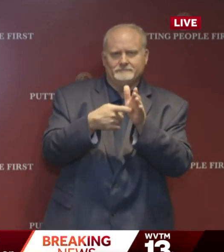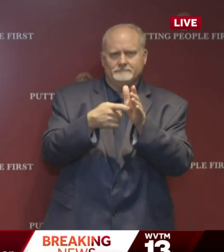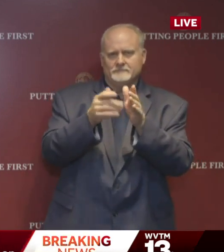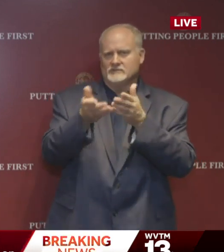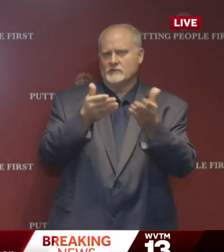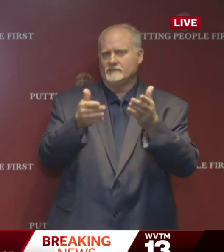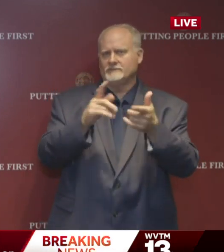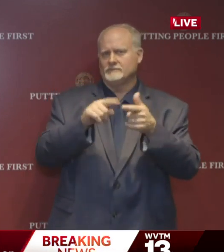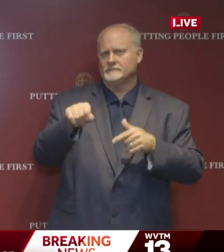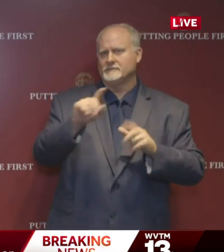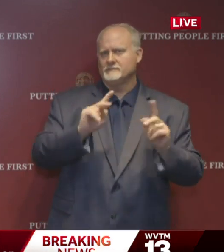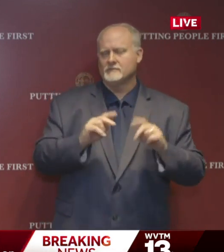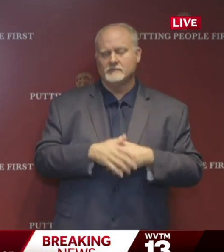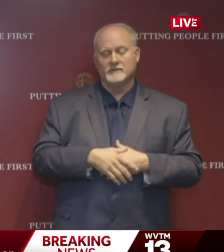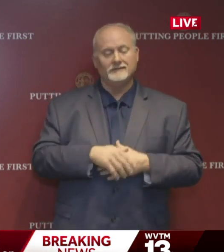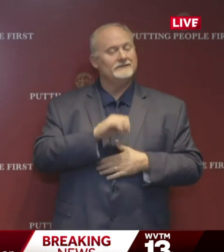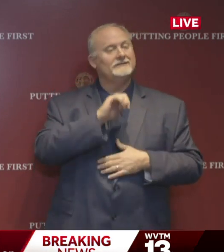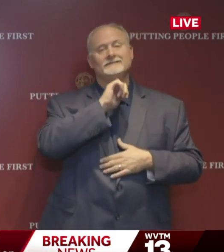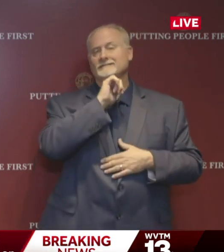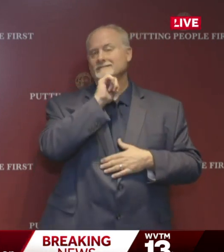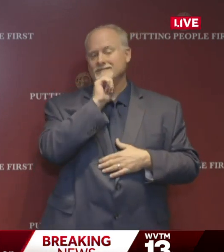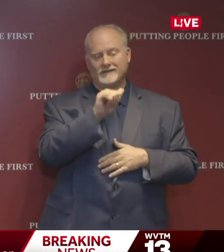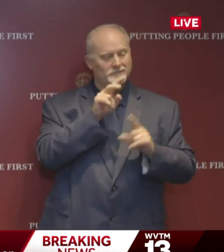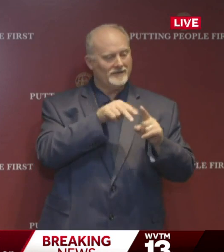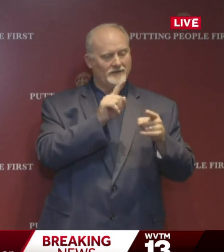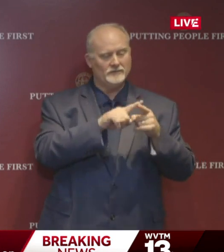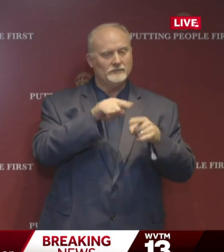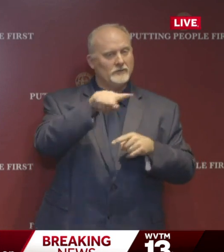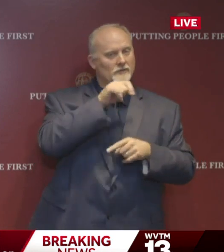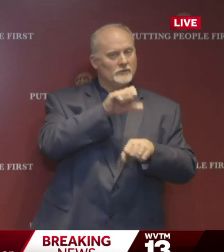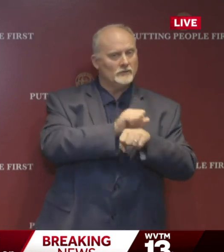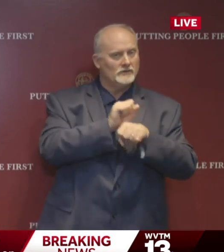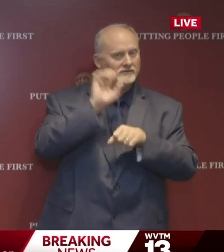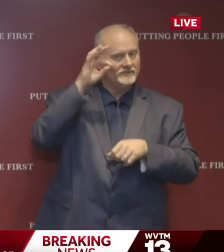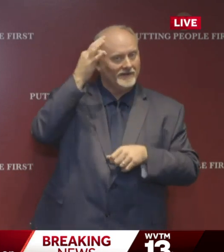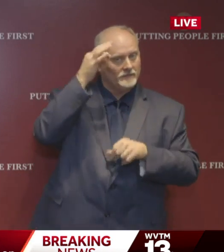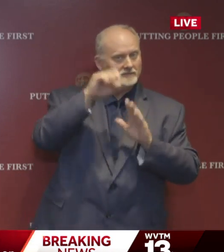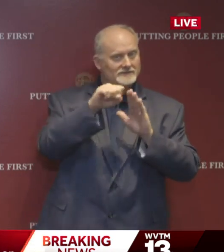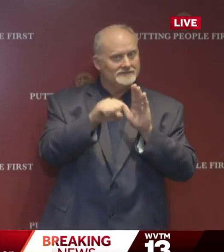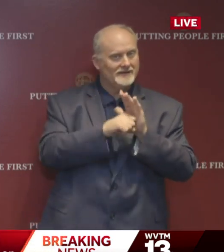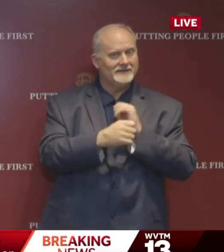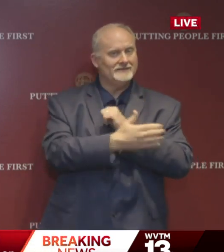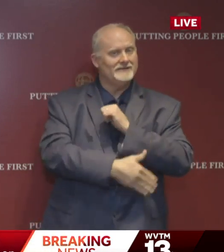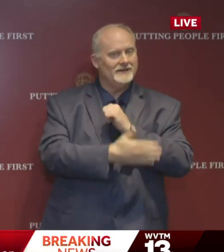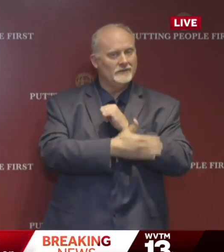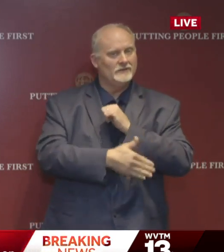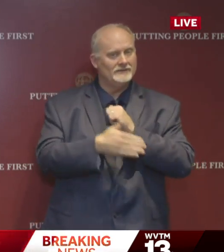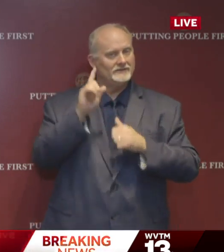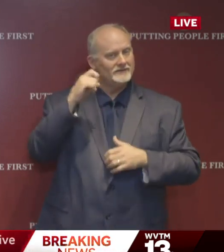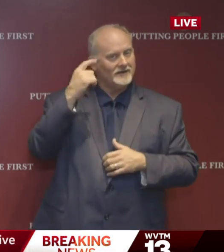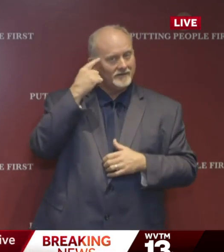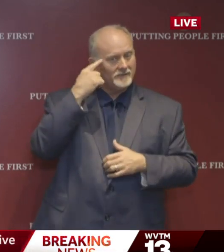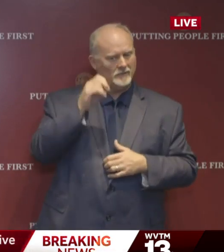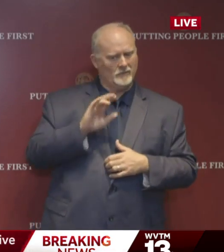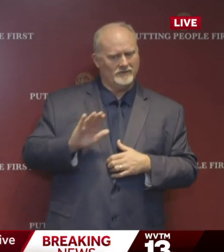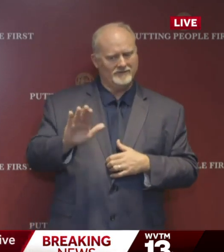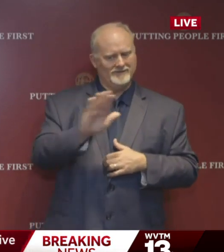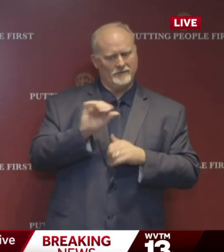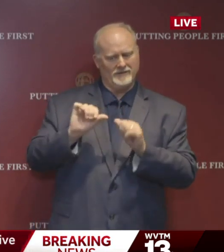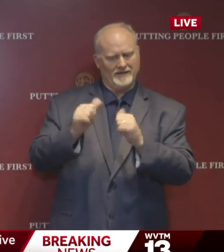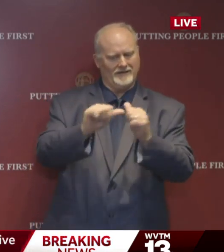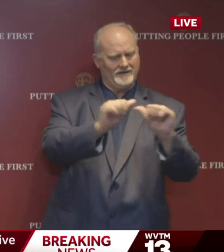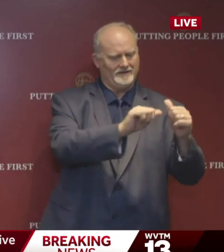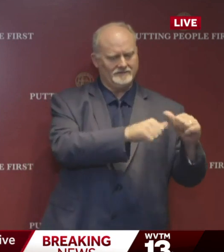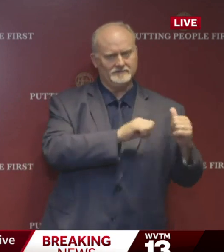It does not apply to people employed by the federal, state, county, or city government or their agencies